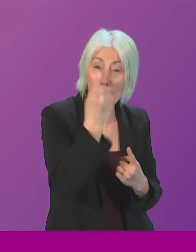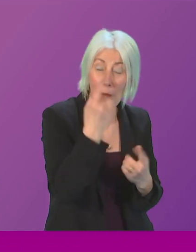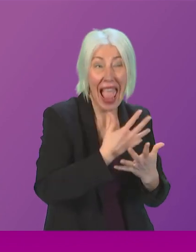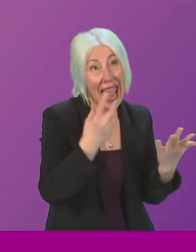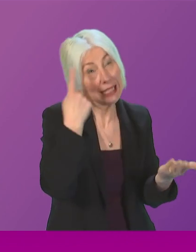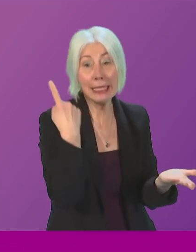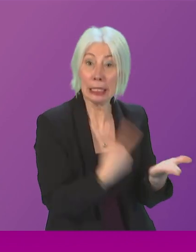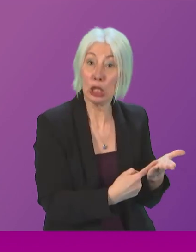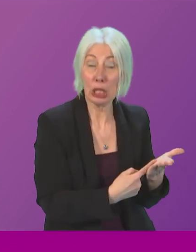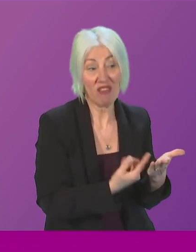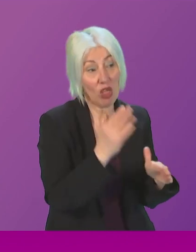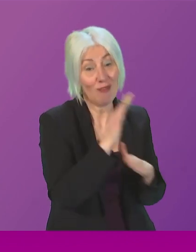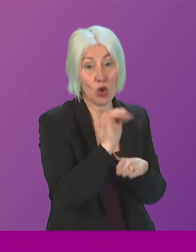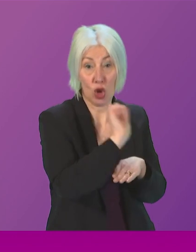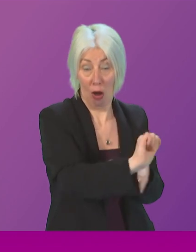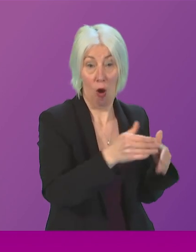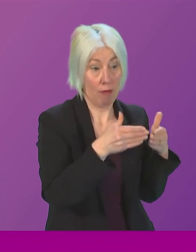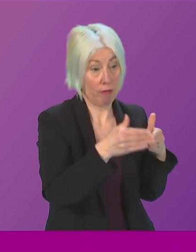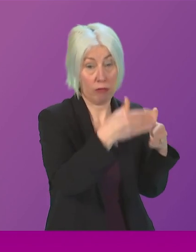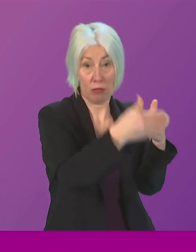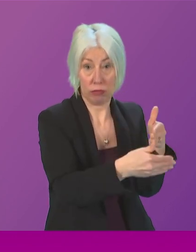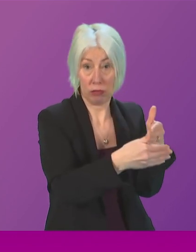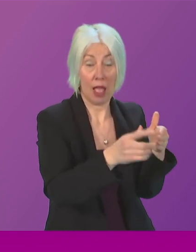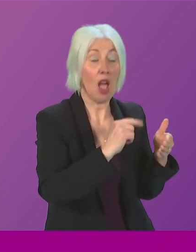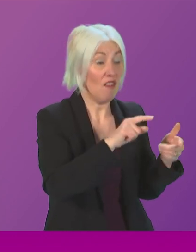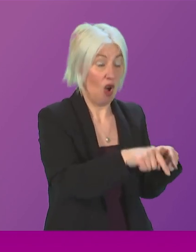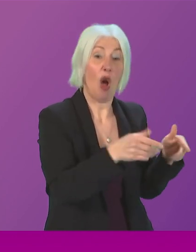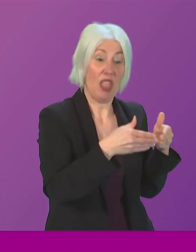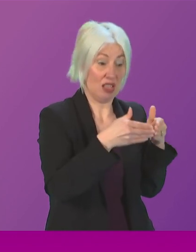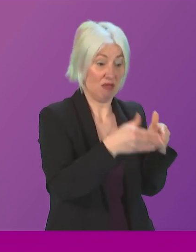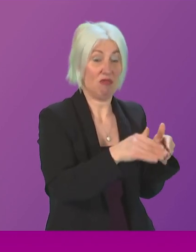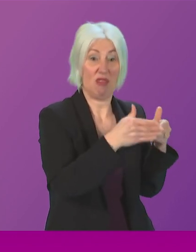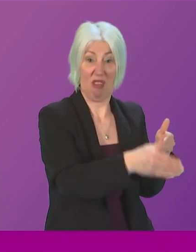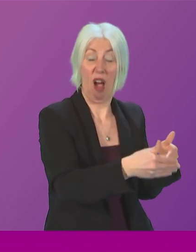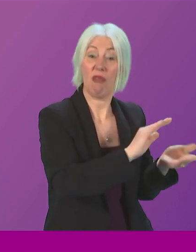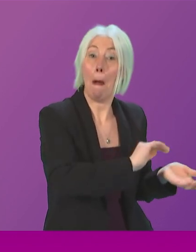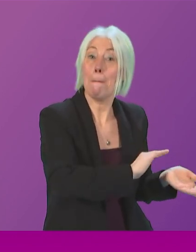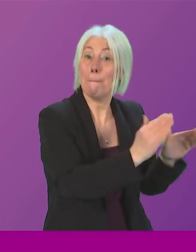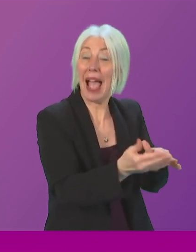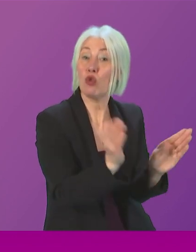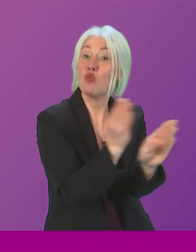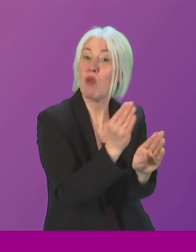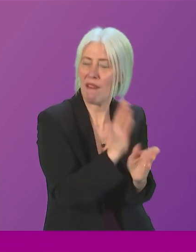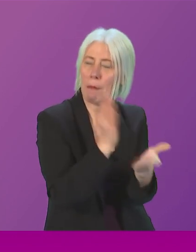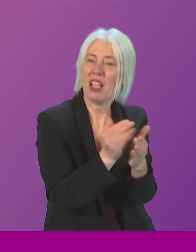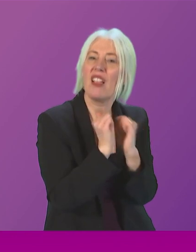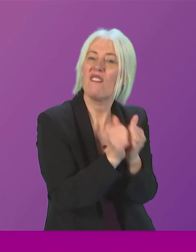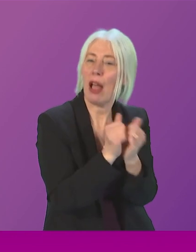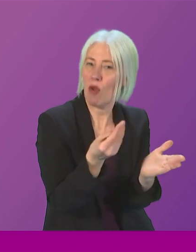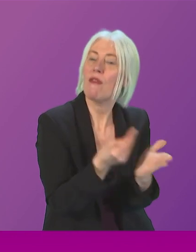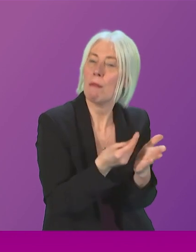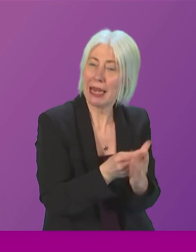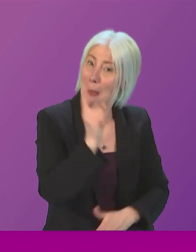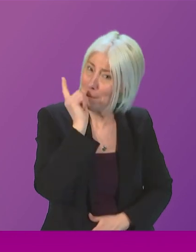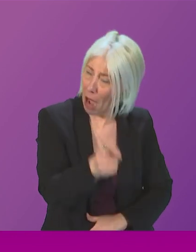over the future of the yard any deal to see the yard return to private ownership must prevent value for money but let me be absolutely